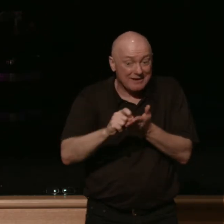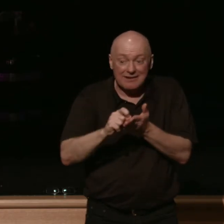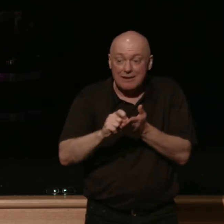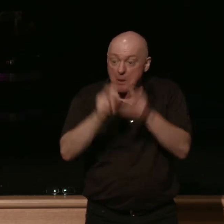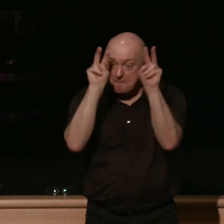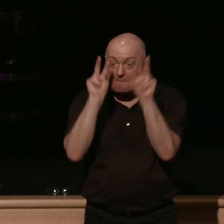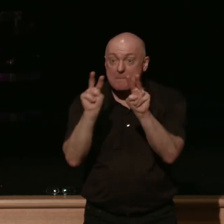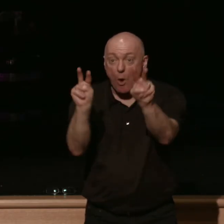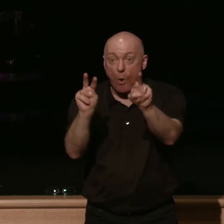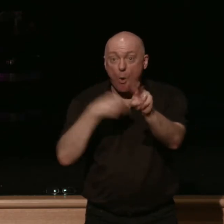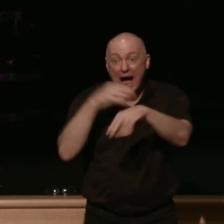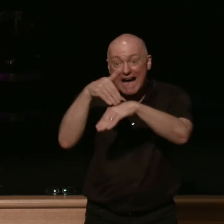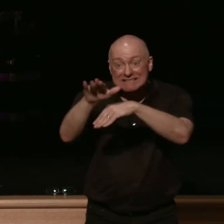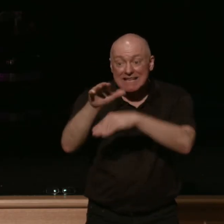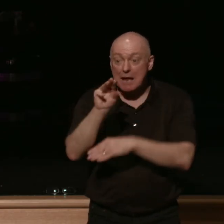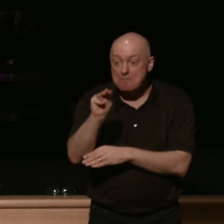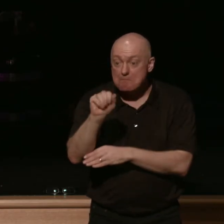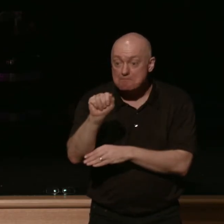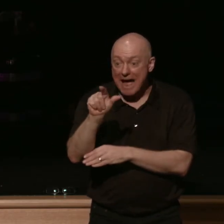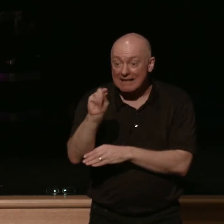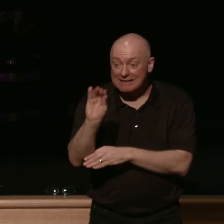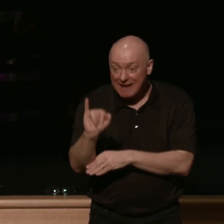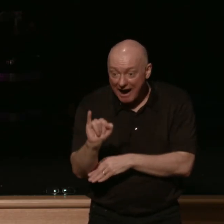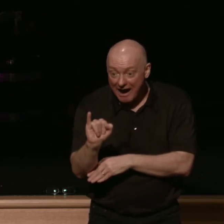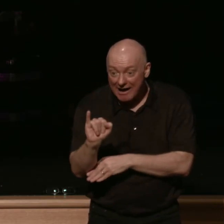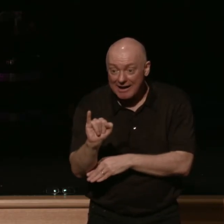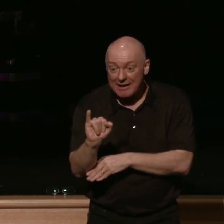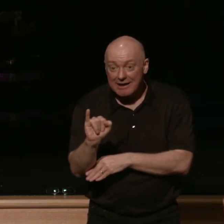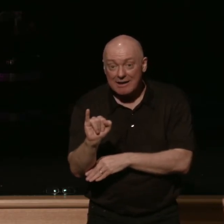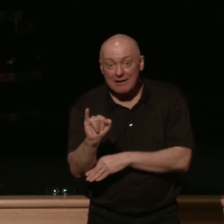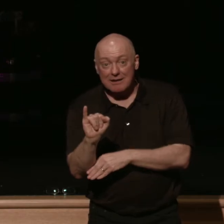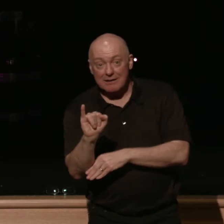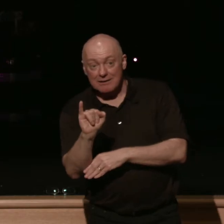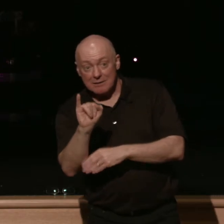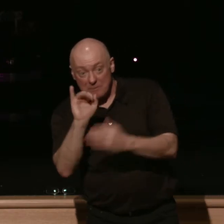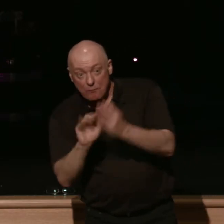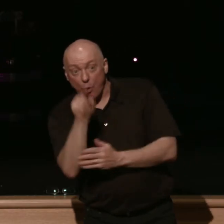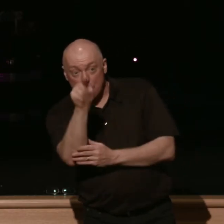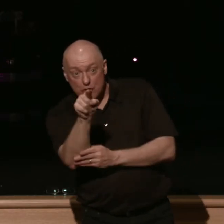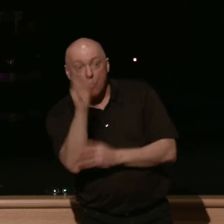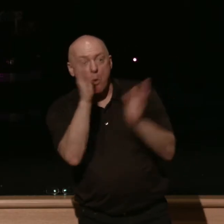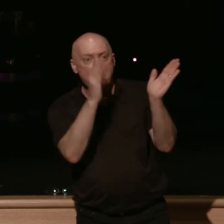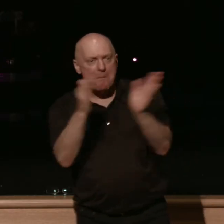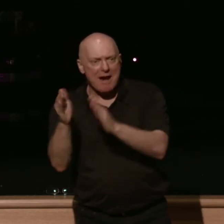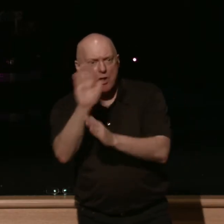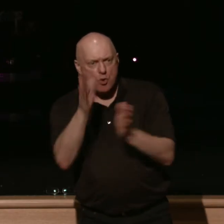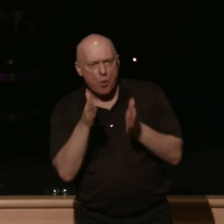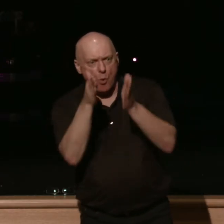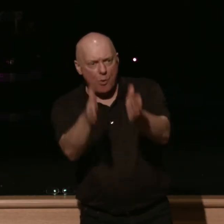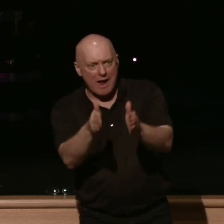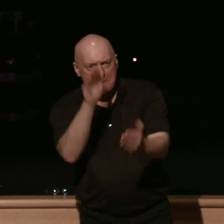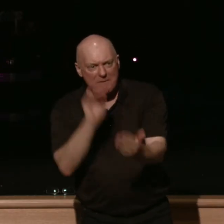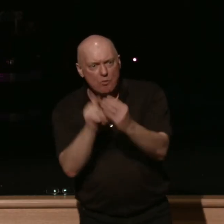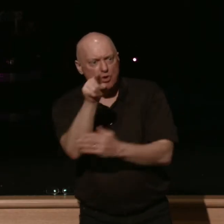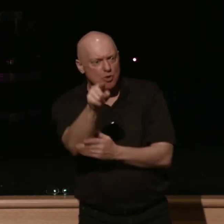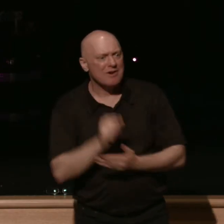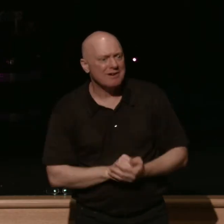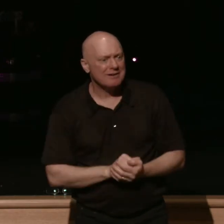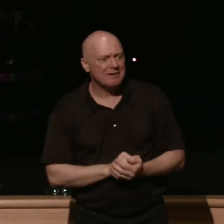i send malachi before your face who will prepare your way before you who is